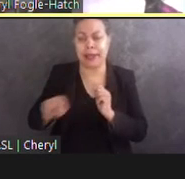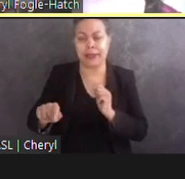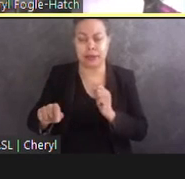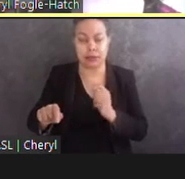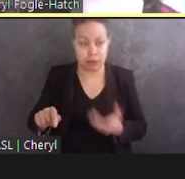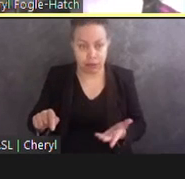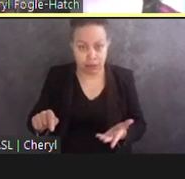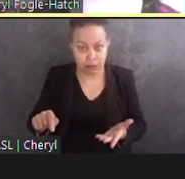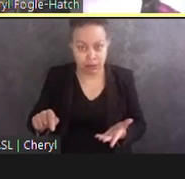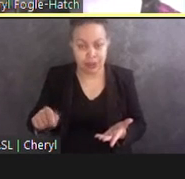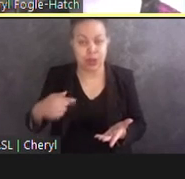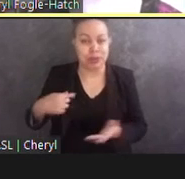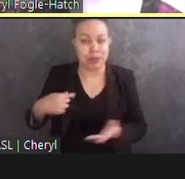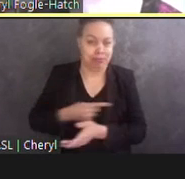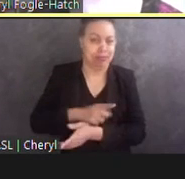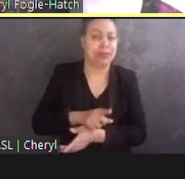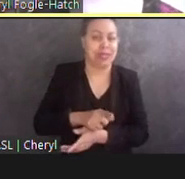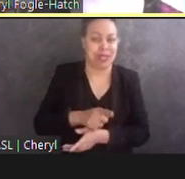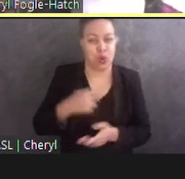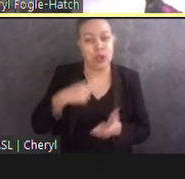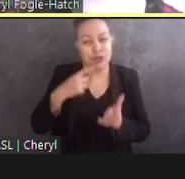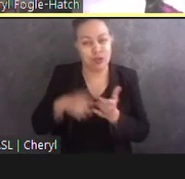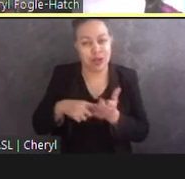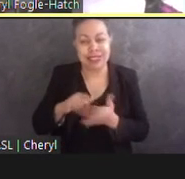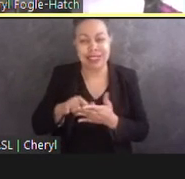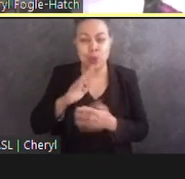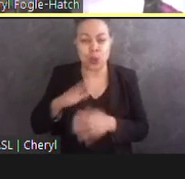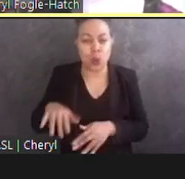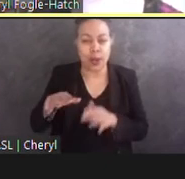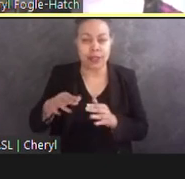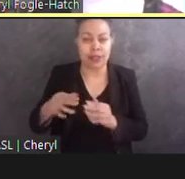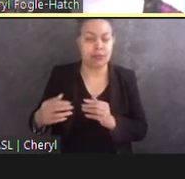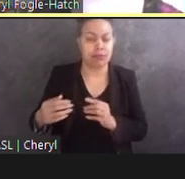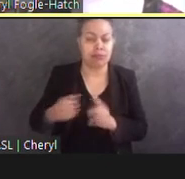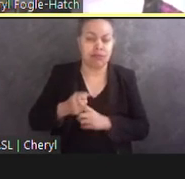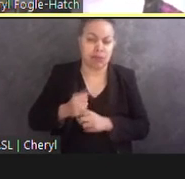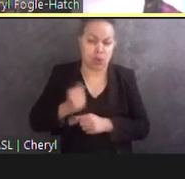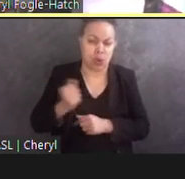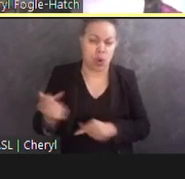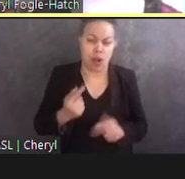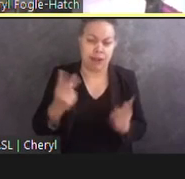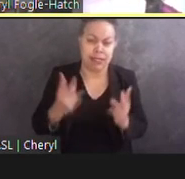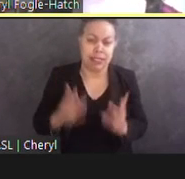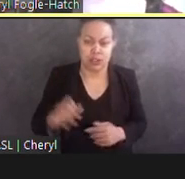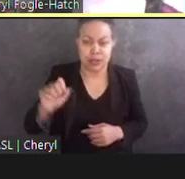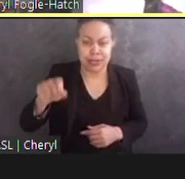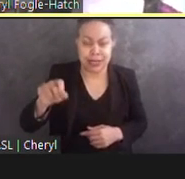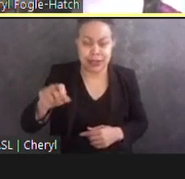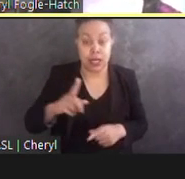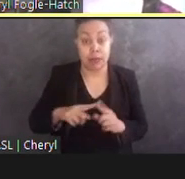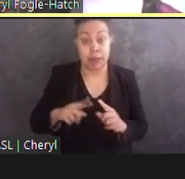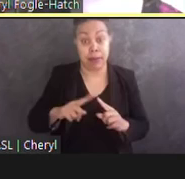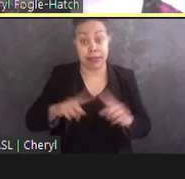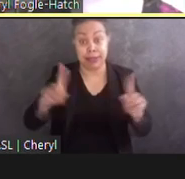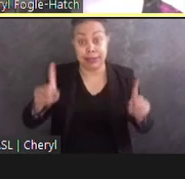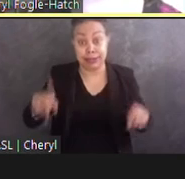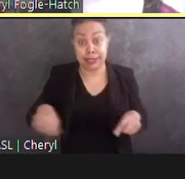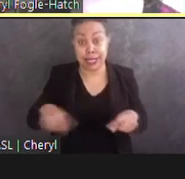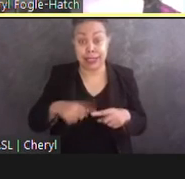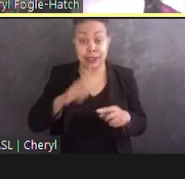affects all visitors, but we also noticed that the signs for the accessible route directed visitors to use paths that